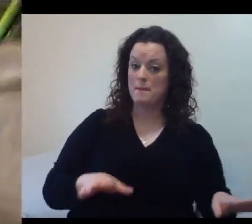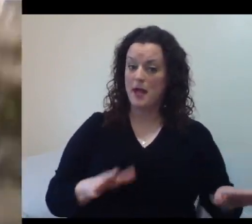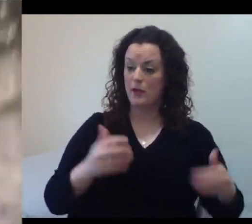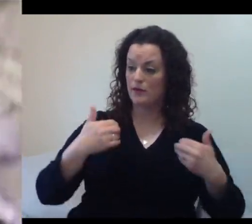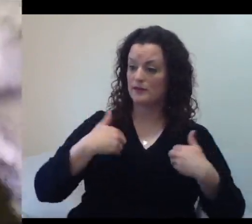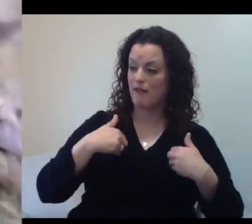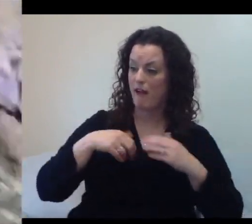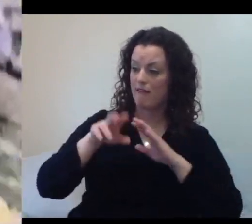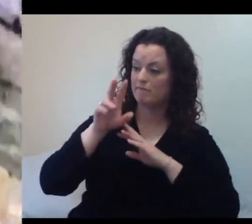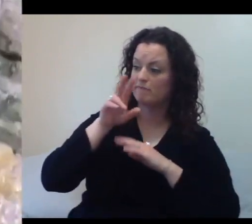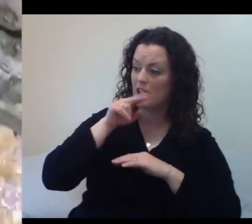barbs on them.